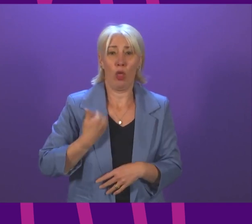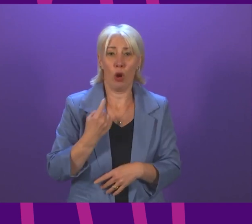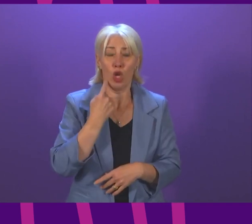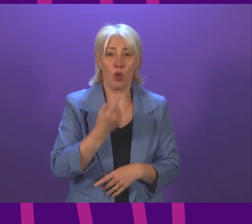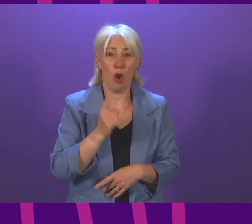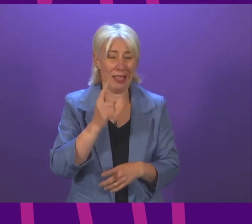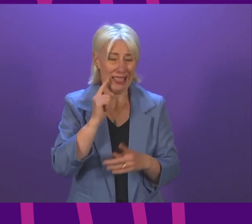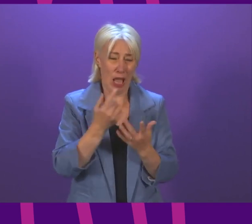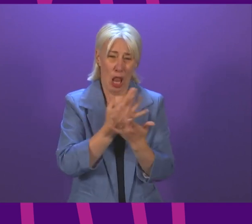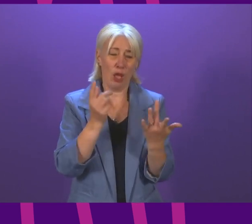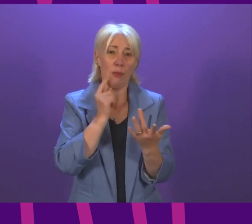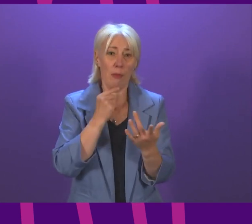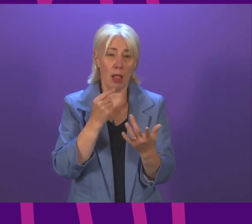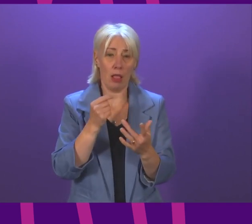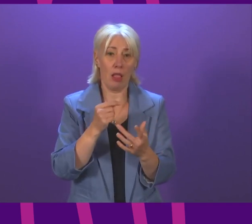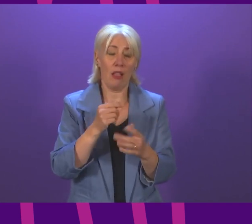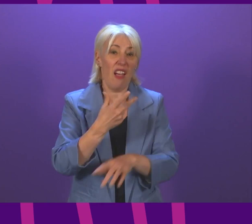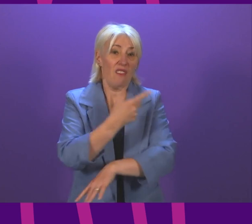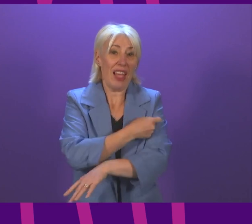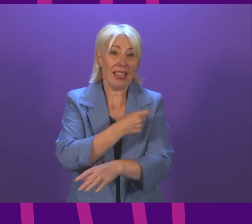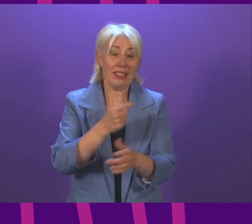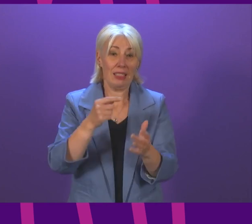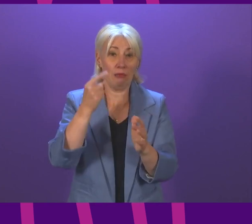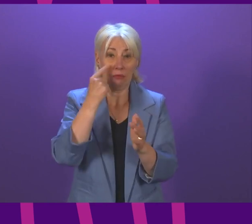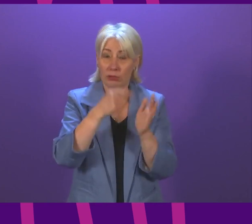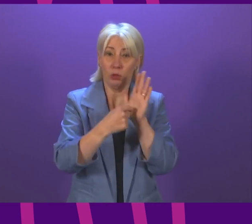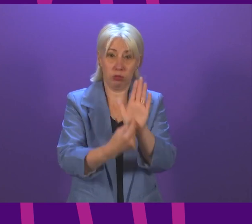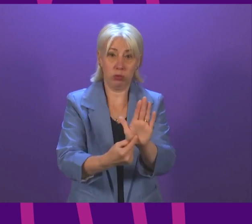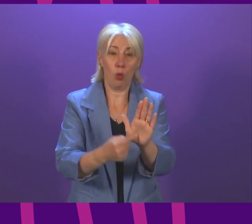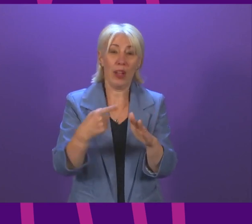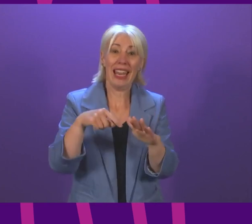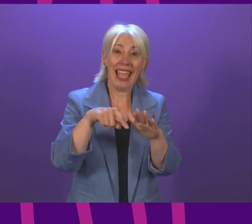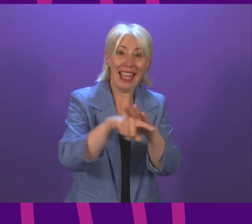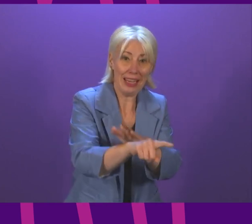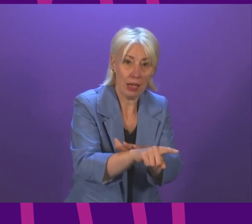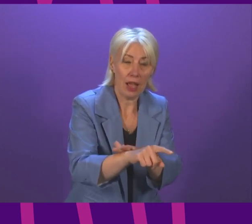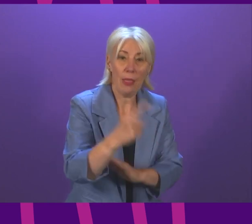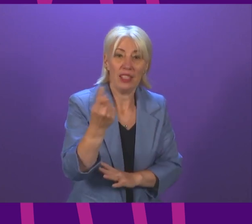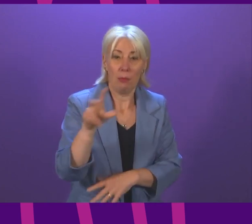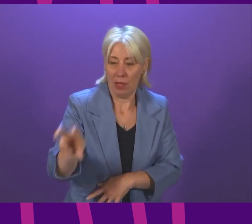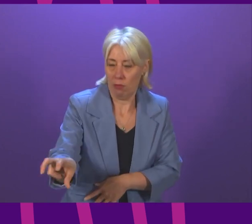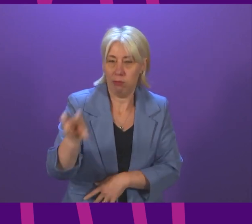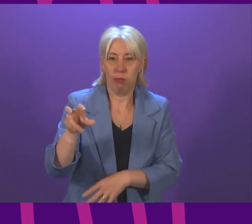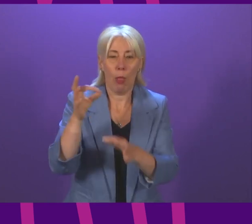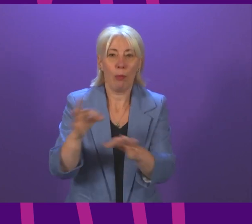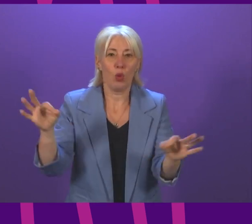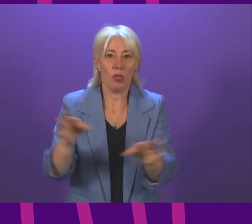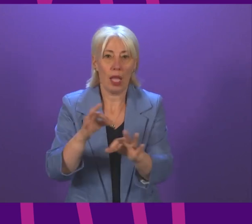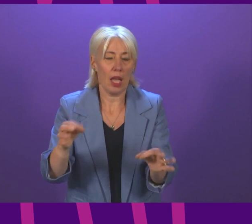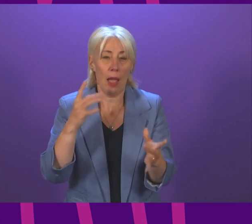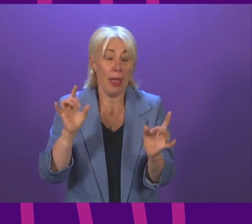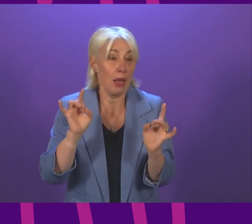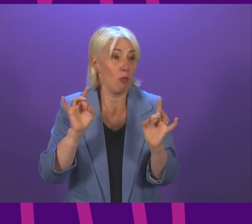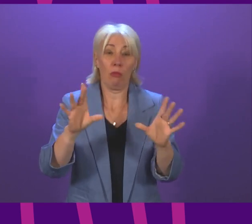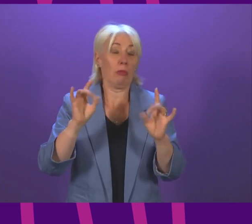hundreds of people get their vaccine passport checked as they walk into a venue, but the music gets unplugged and suddenly, miraculously, they don't need a